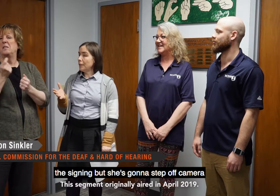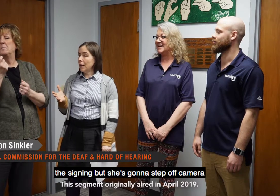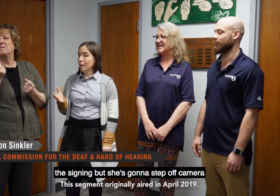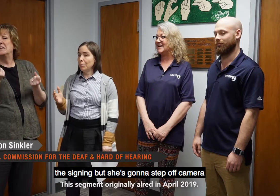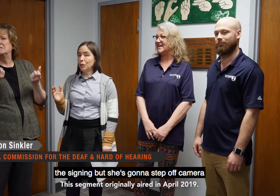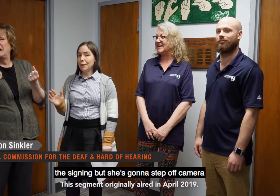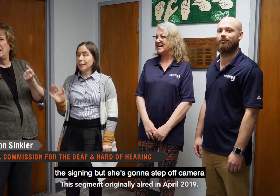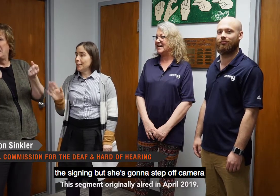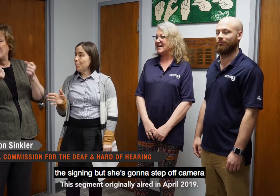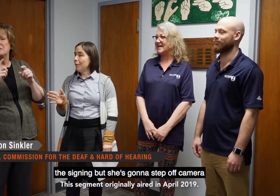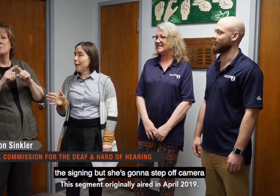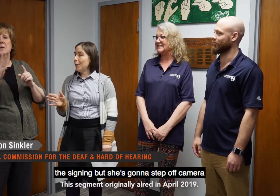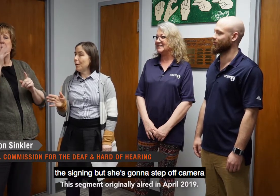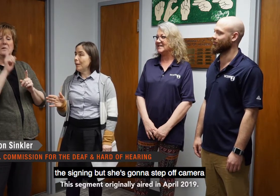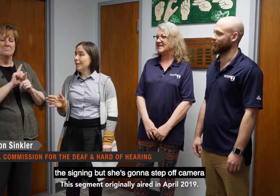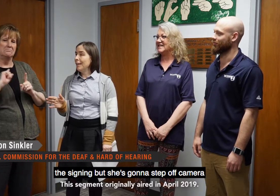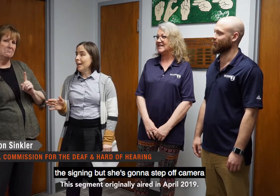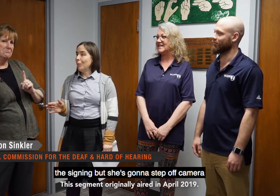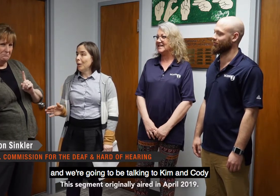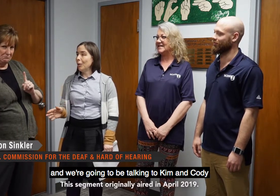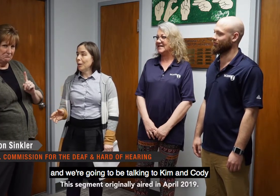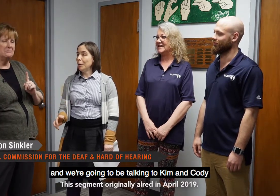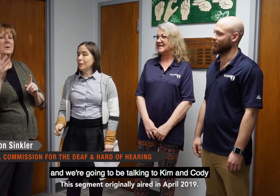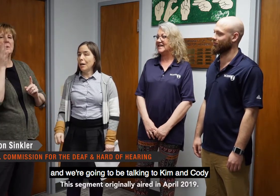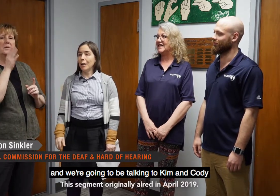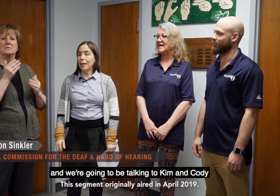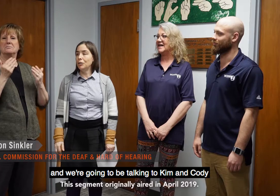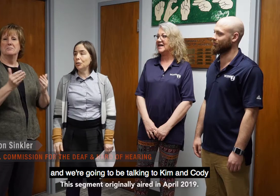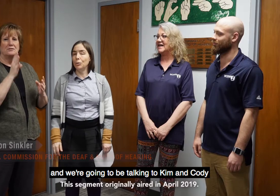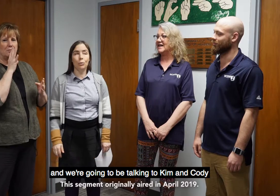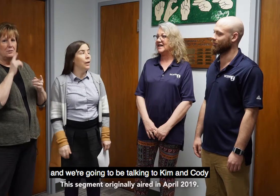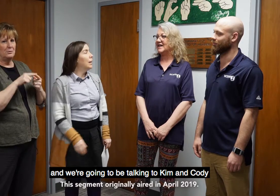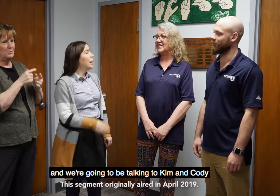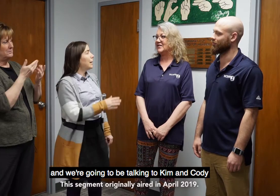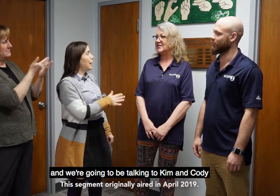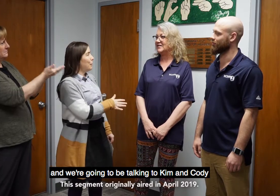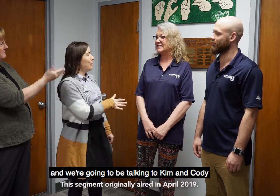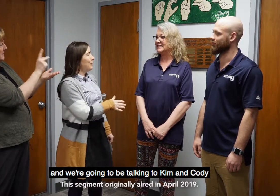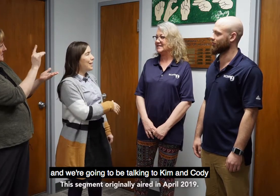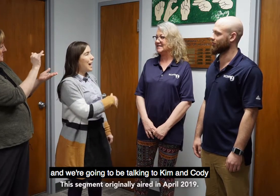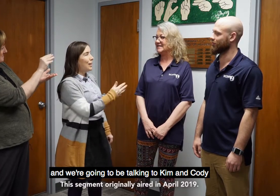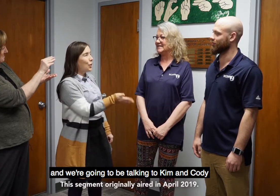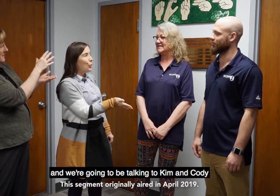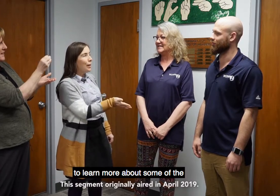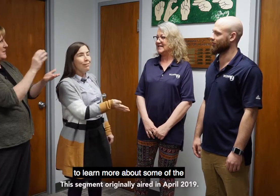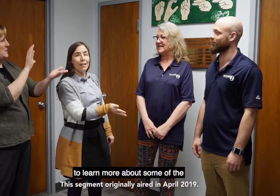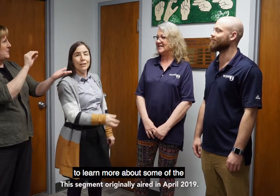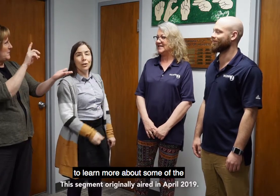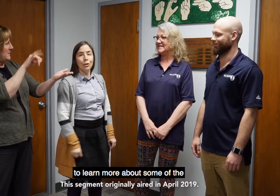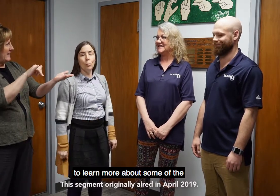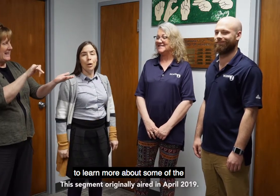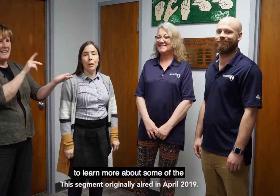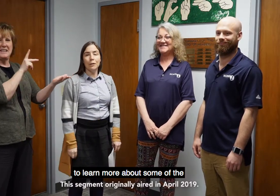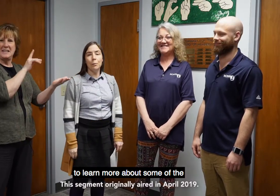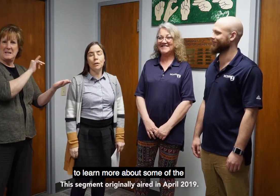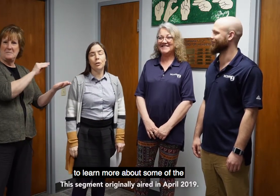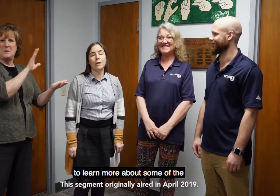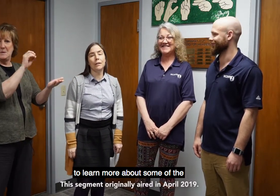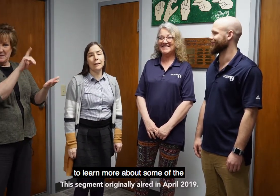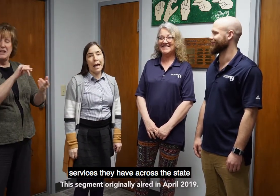sign, but she's going to step off camera, and we are going to be talking to Kim and Cody to learn more about some of the services they